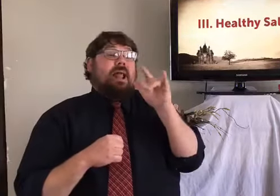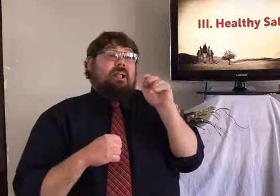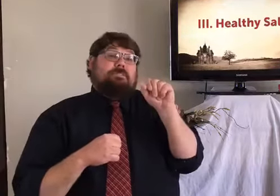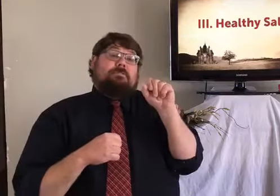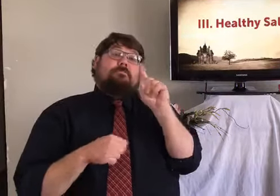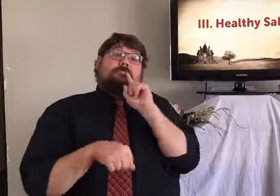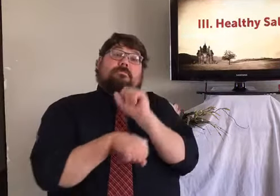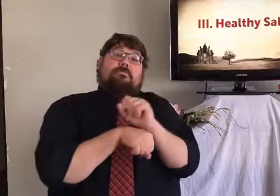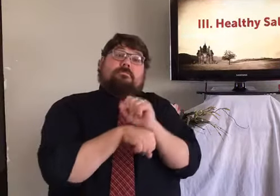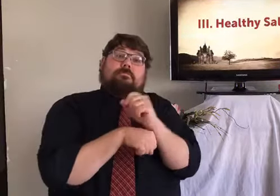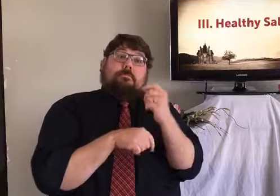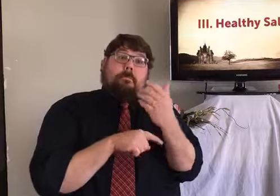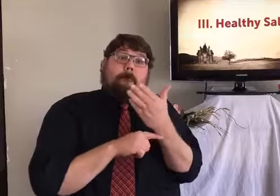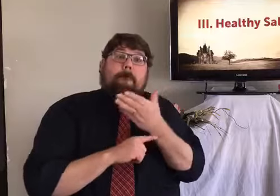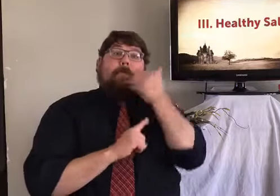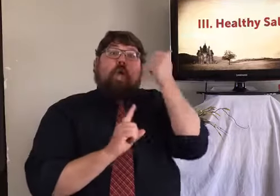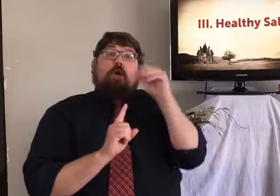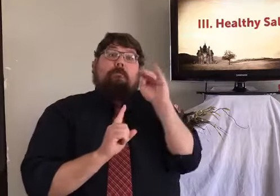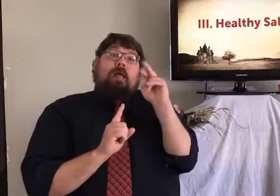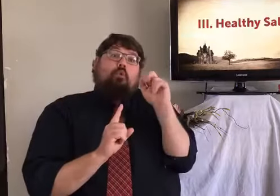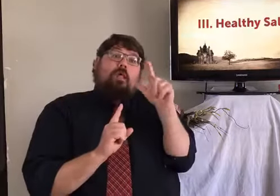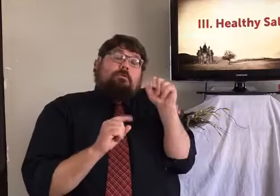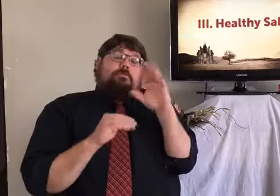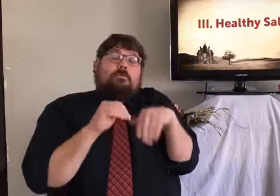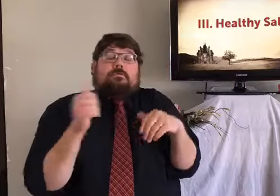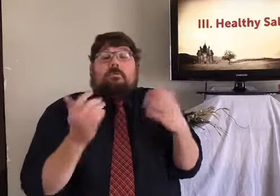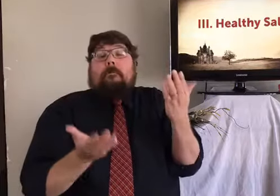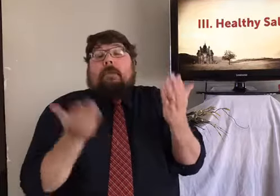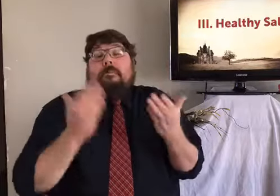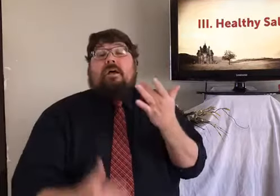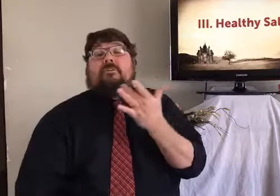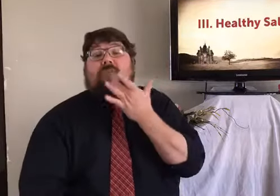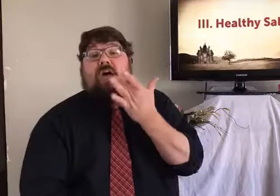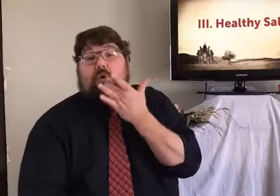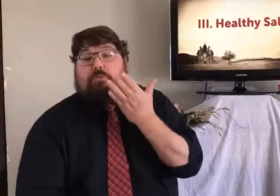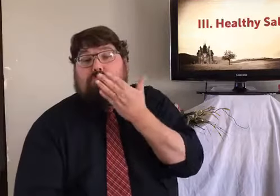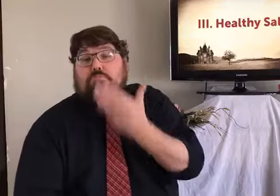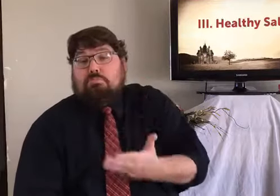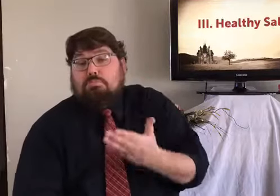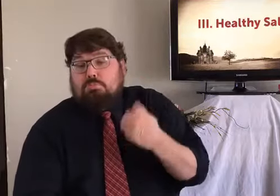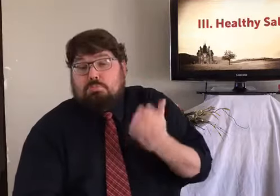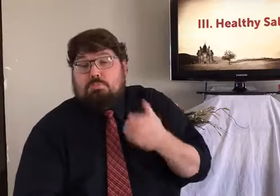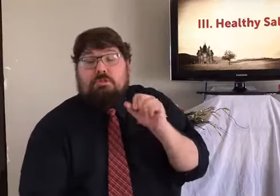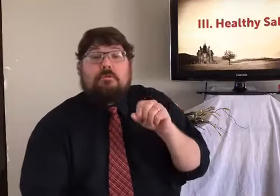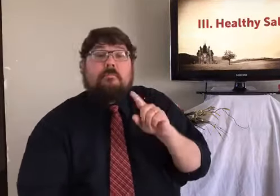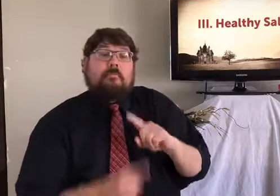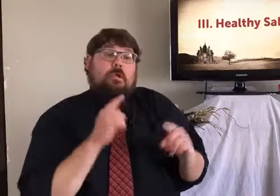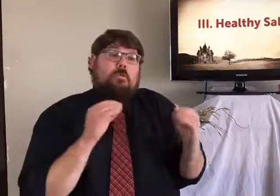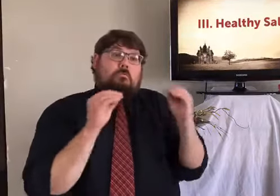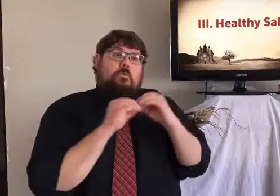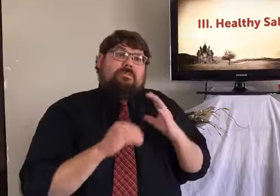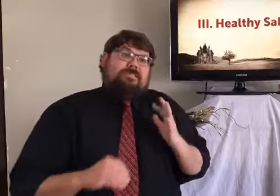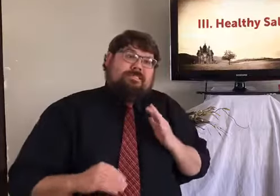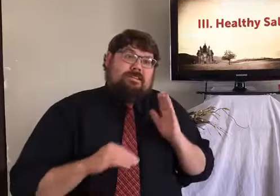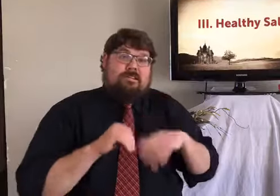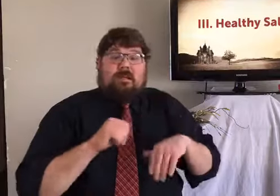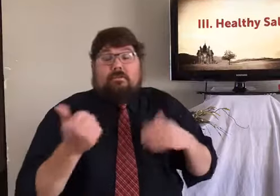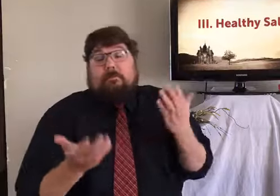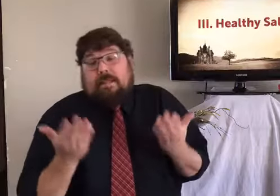high blood pressure. But some people say that the pink Himalayan salt is a better mineral and maybe the flavor is better.